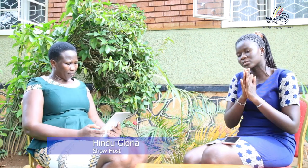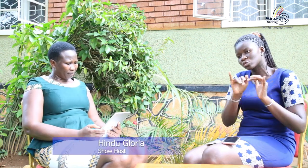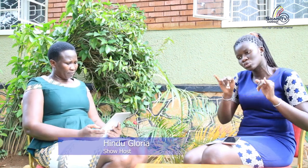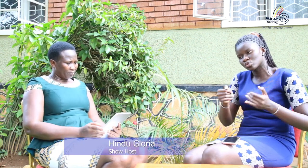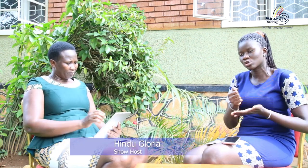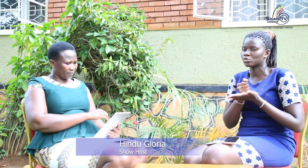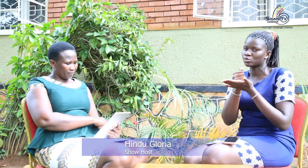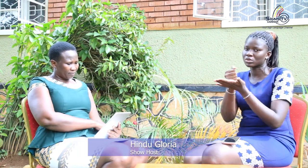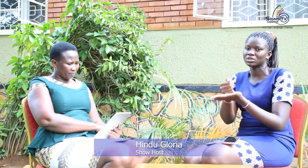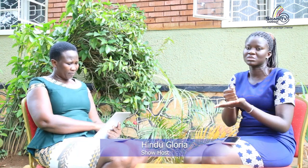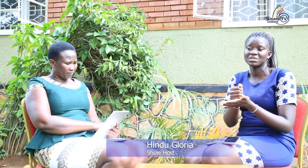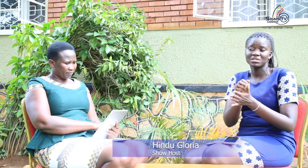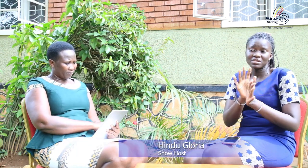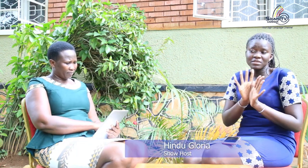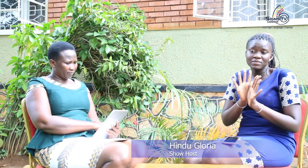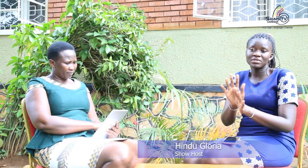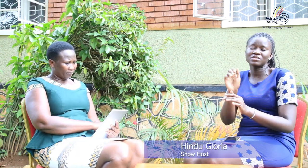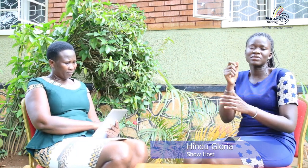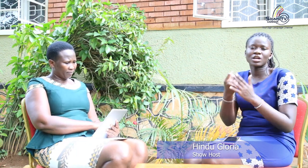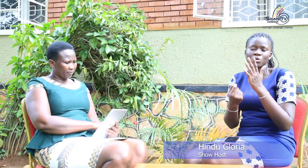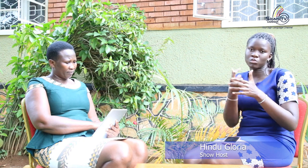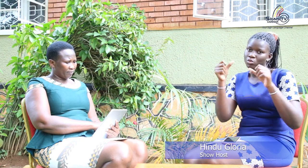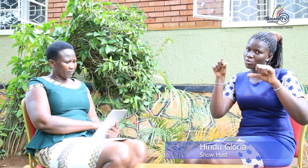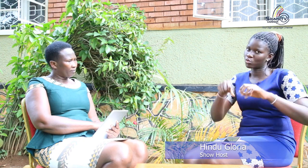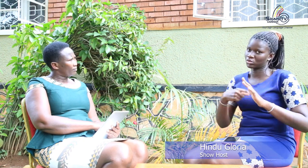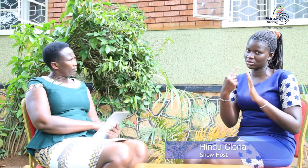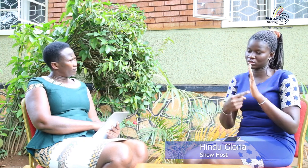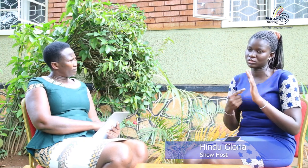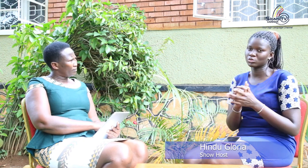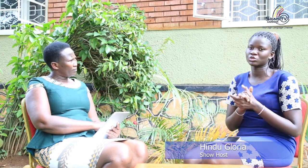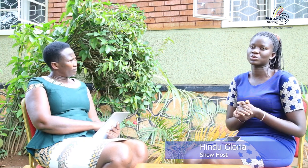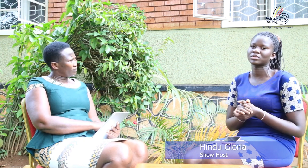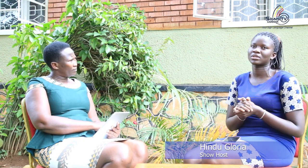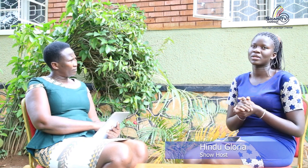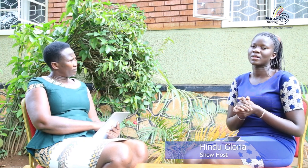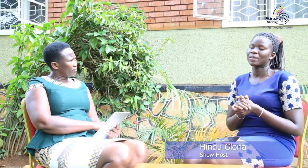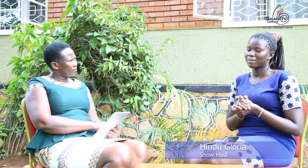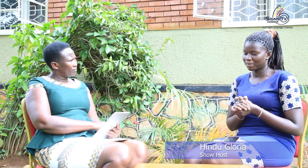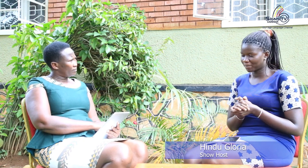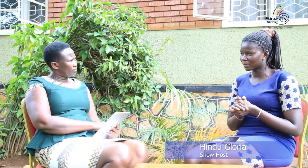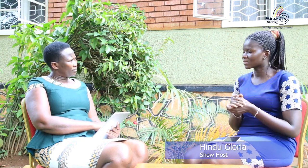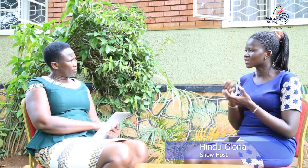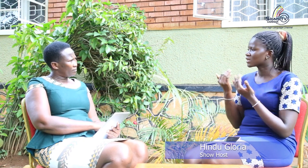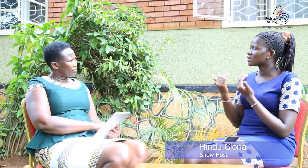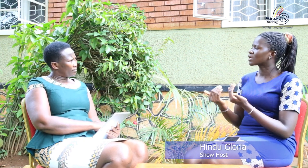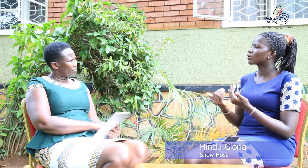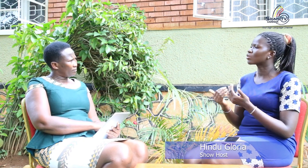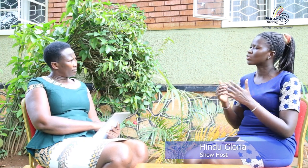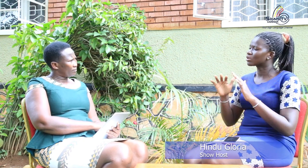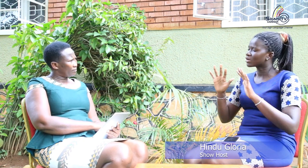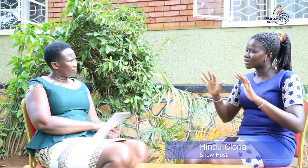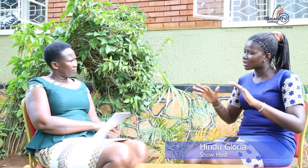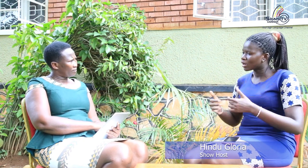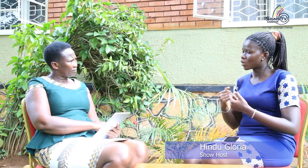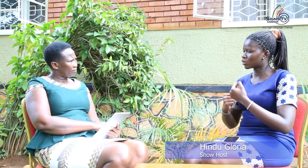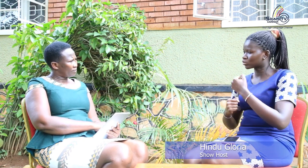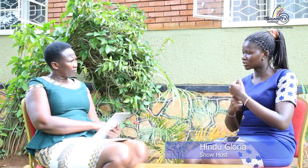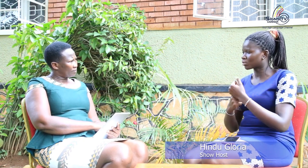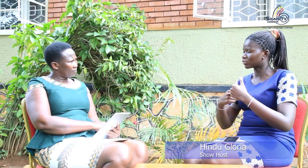friends try and and learn sign language so that we can improve the situations of different persons so